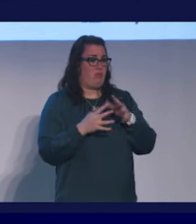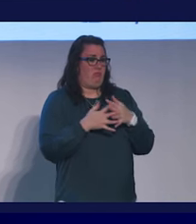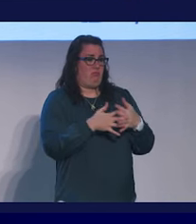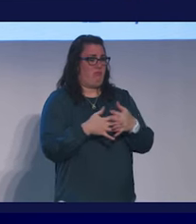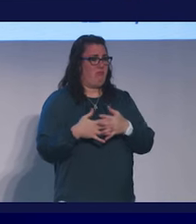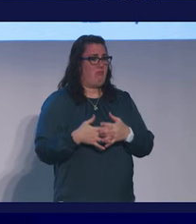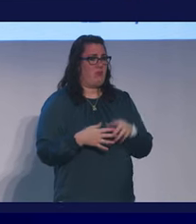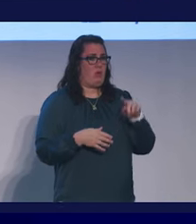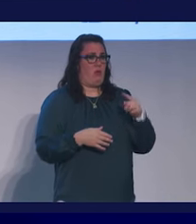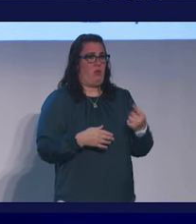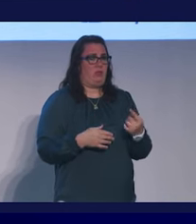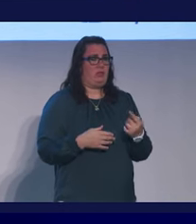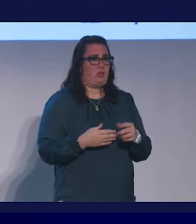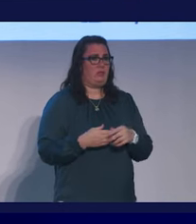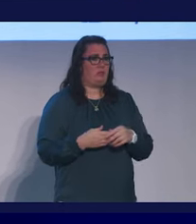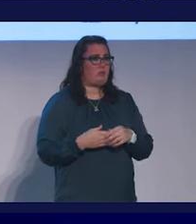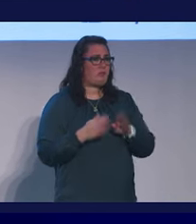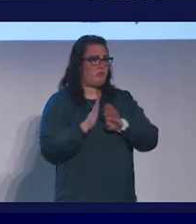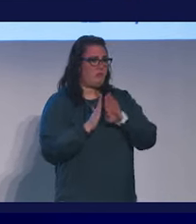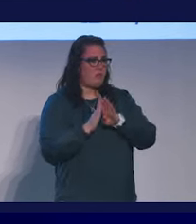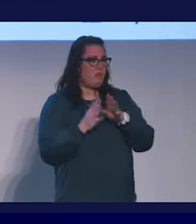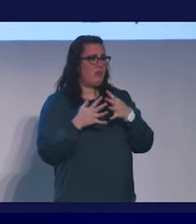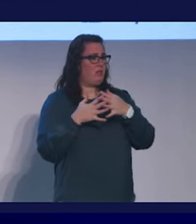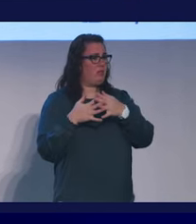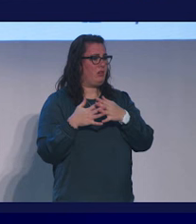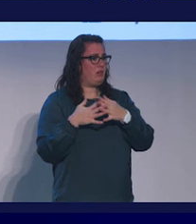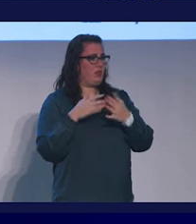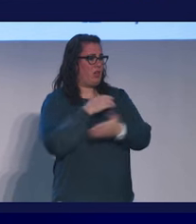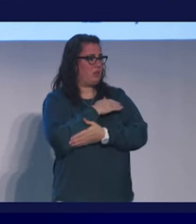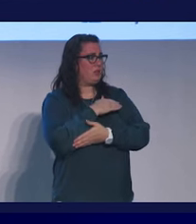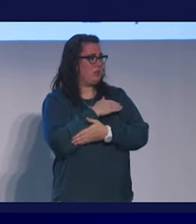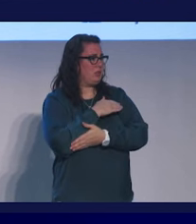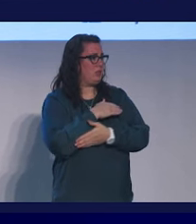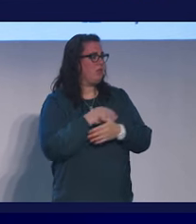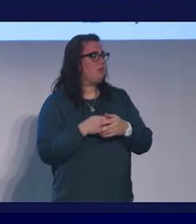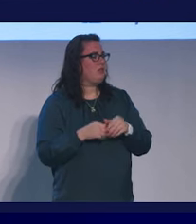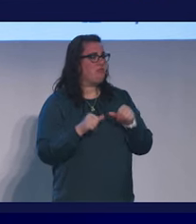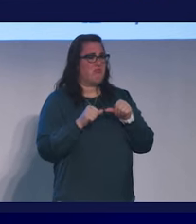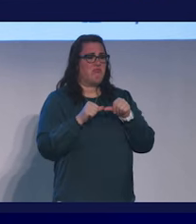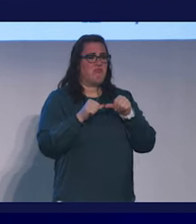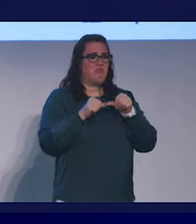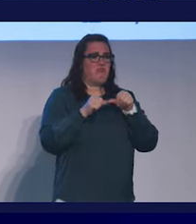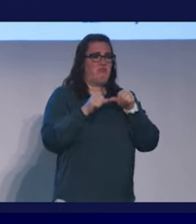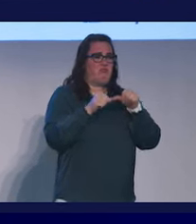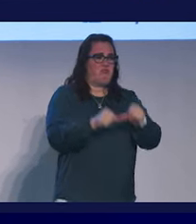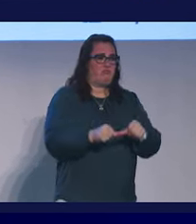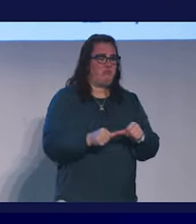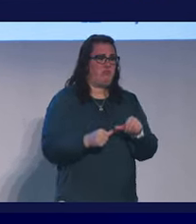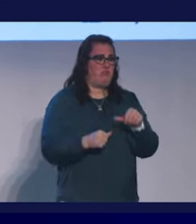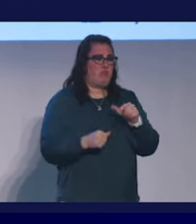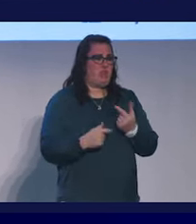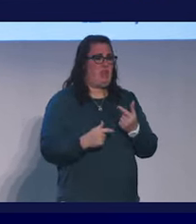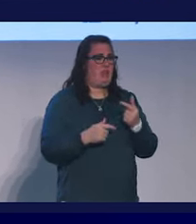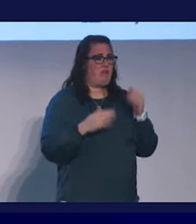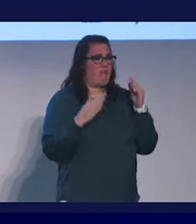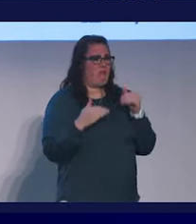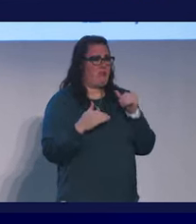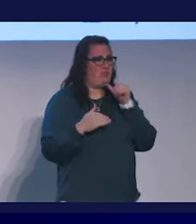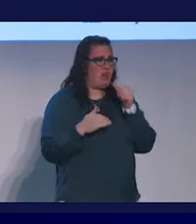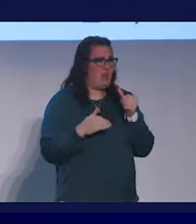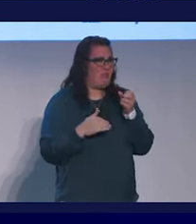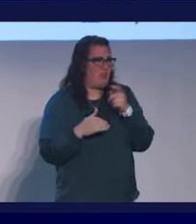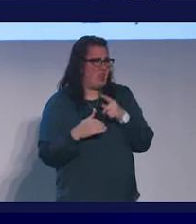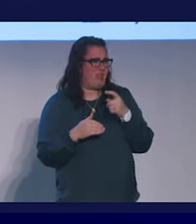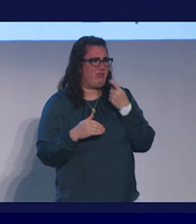the only industrialized, developed country that is seeing sustained declines in life expectancy that have not bounced back